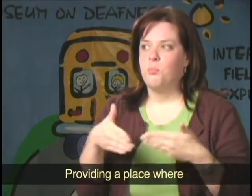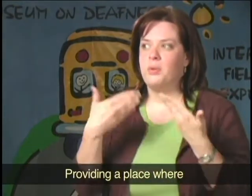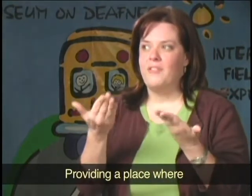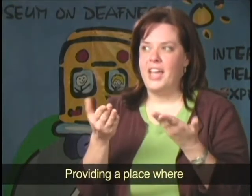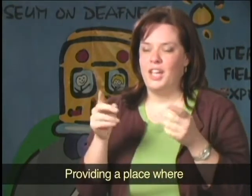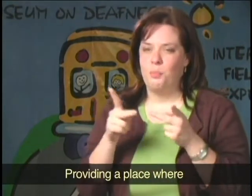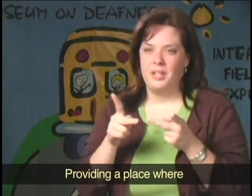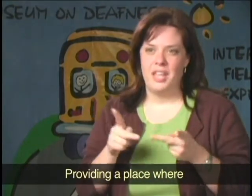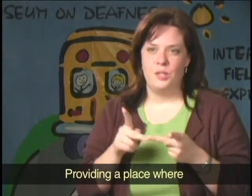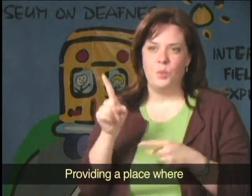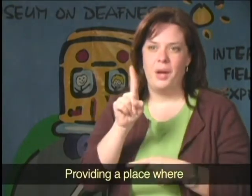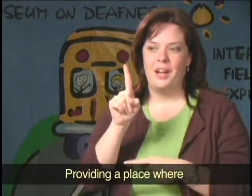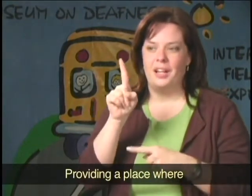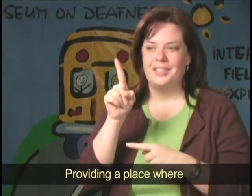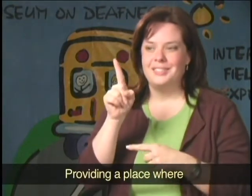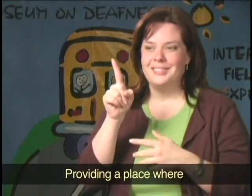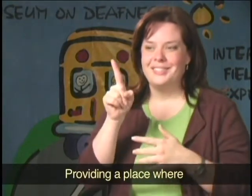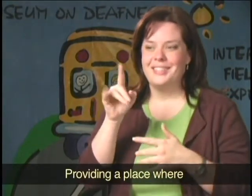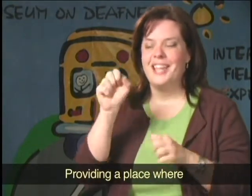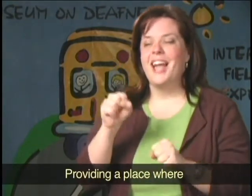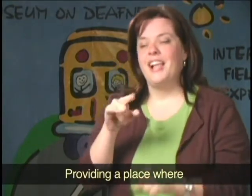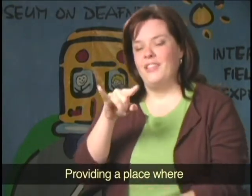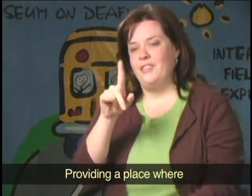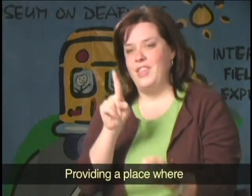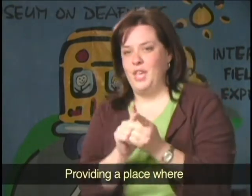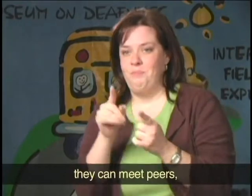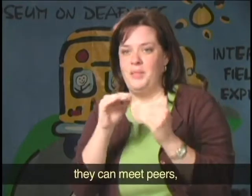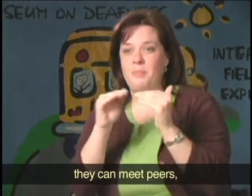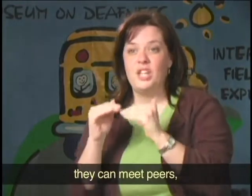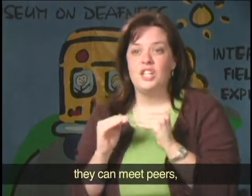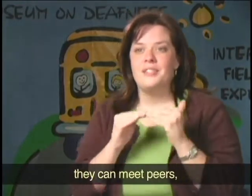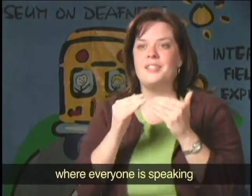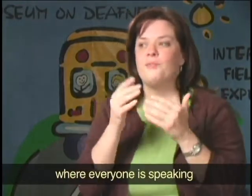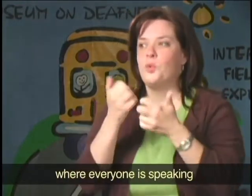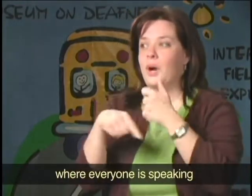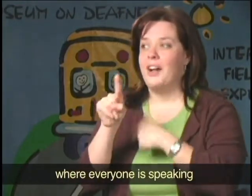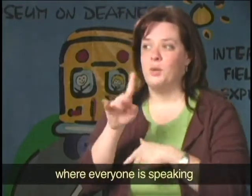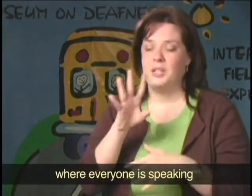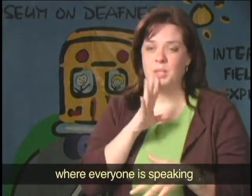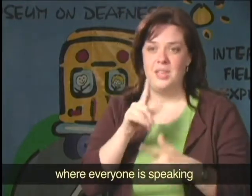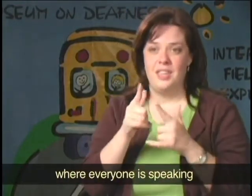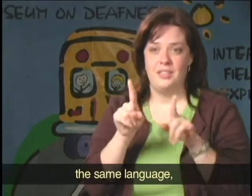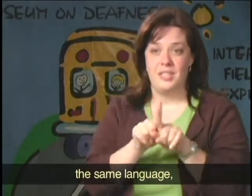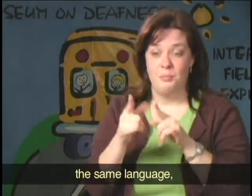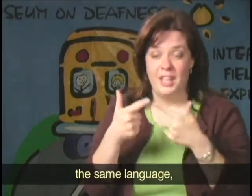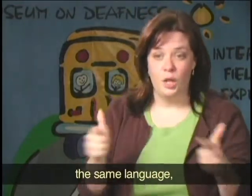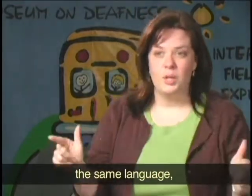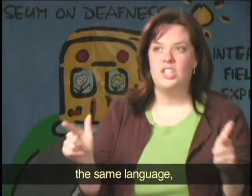Providing a place where they can meet peers, where everyone is speaking the same language,